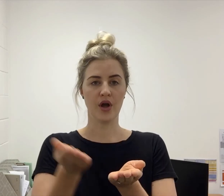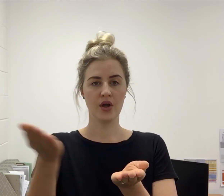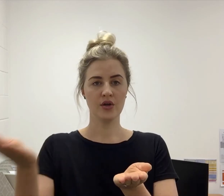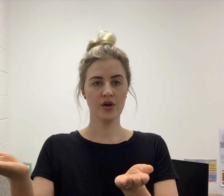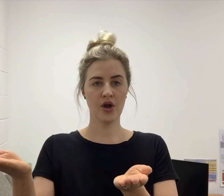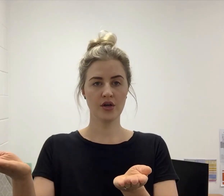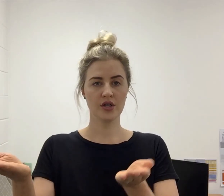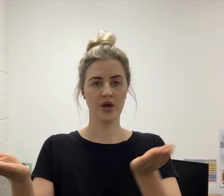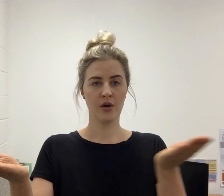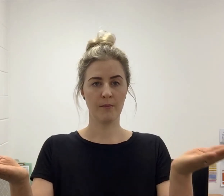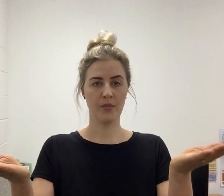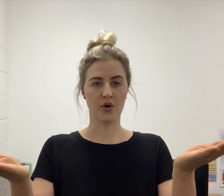notebook.